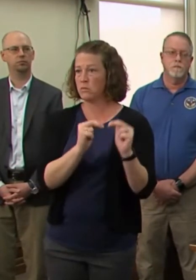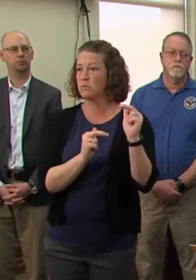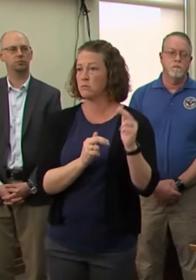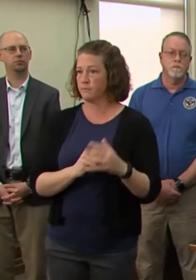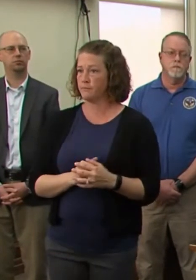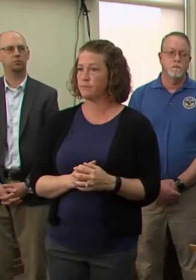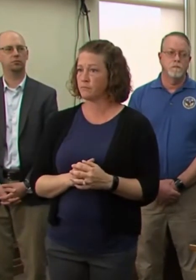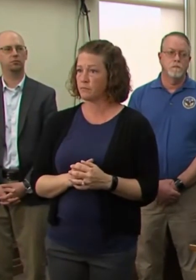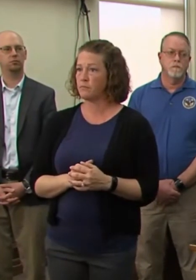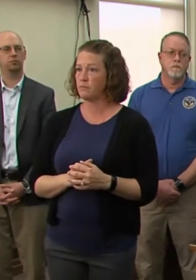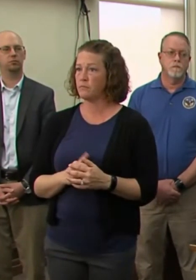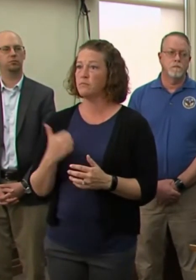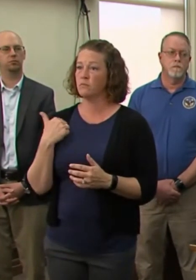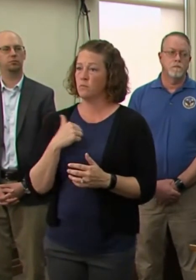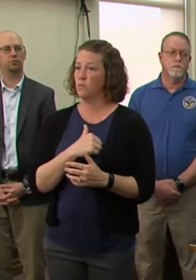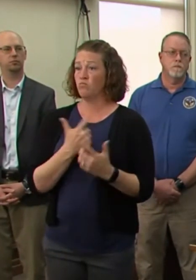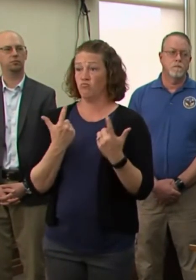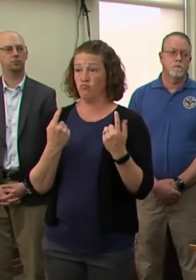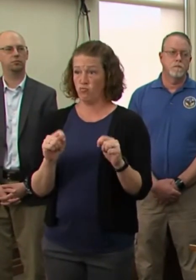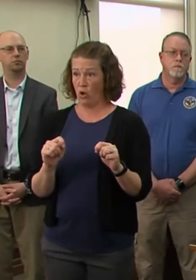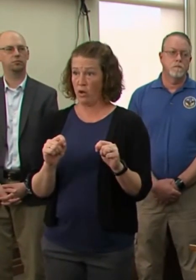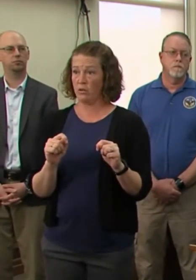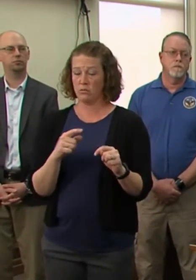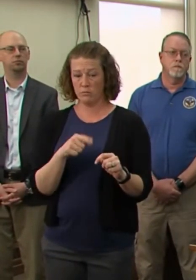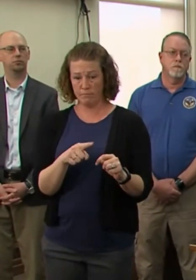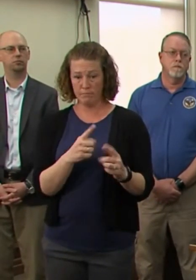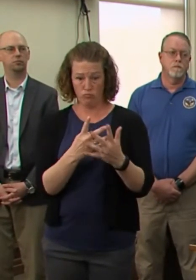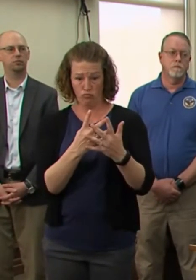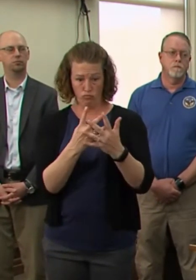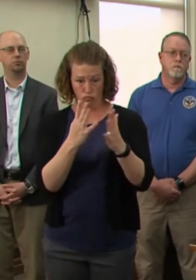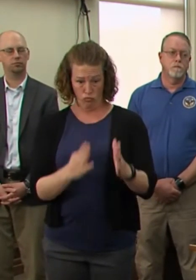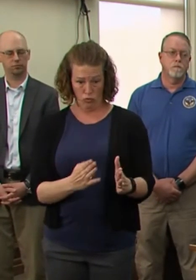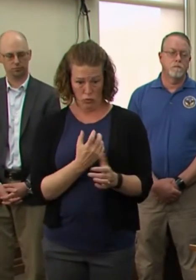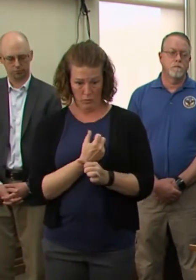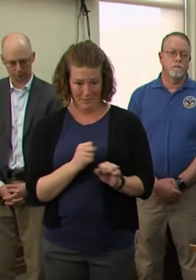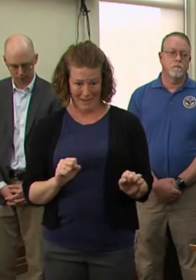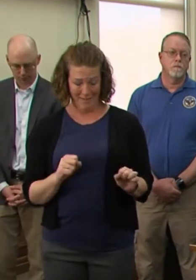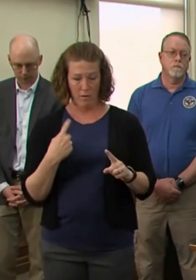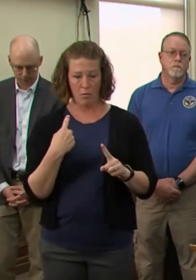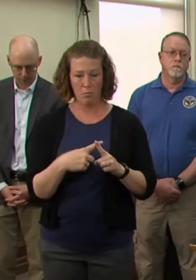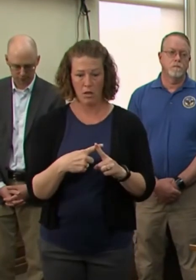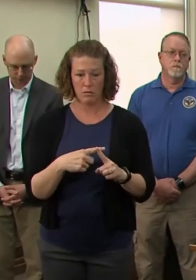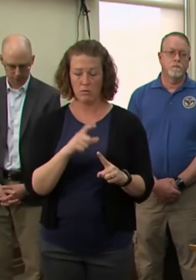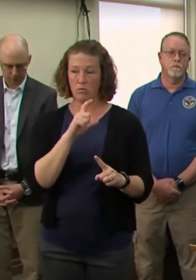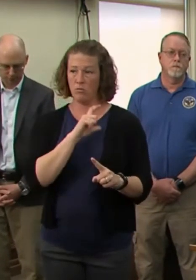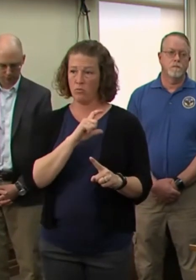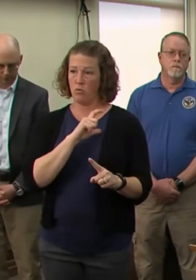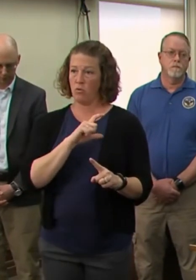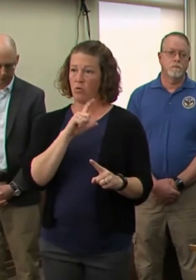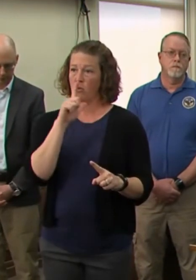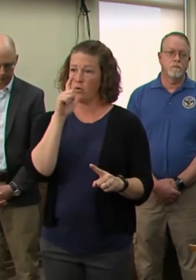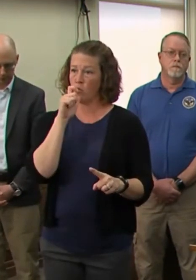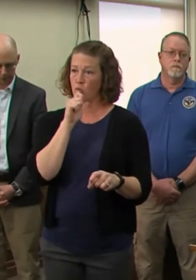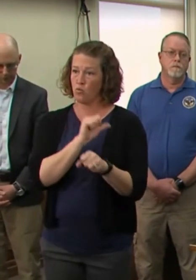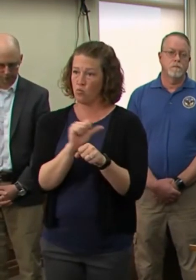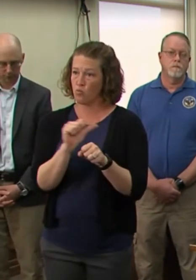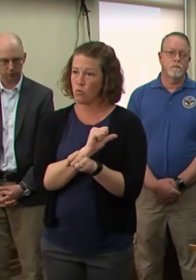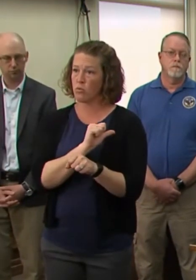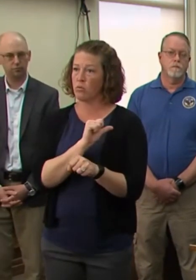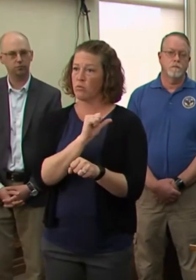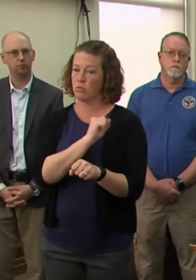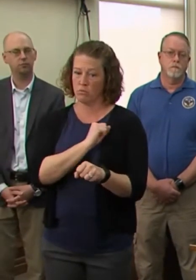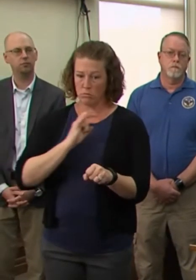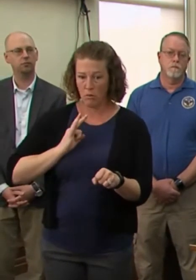the prisoners safe. As well as very importantly, uh, the people who work in the prisons themselves. Uh, the, the, you know, the terrific,